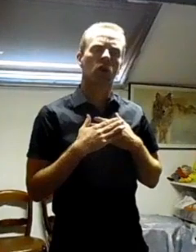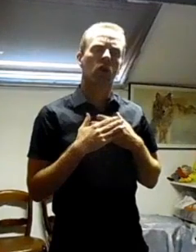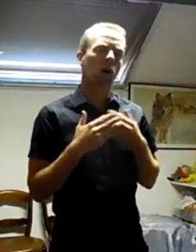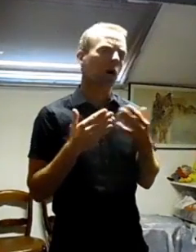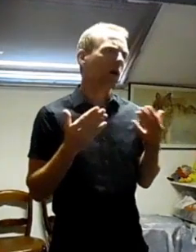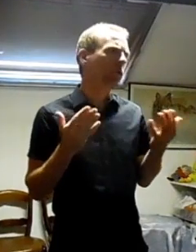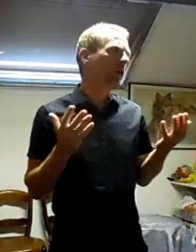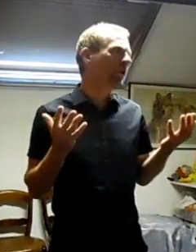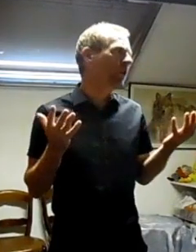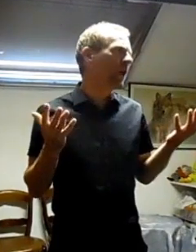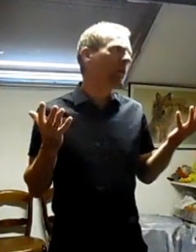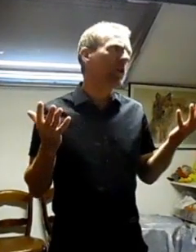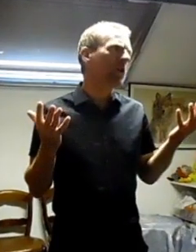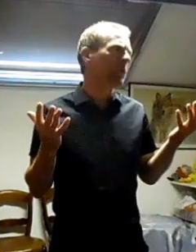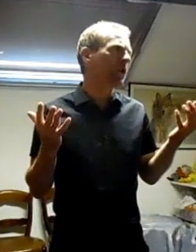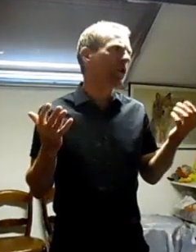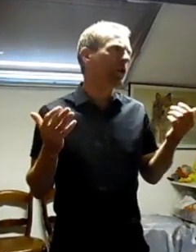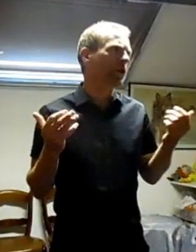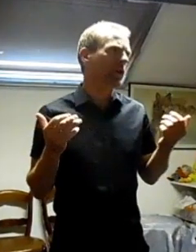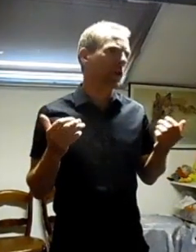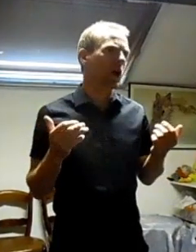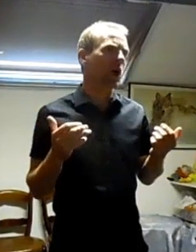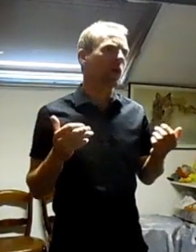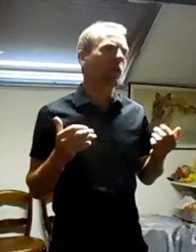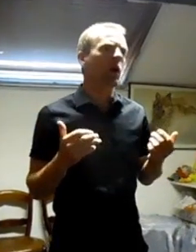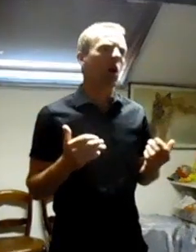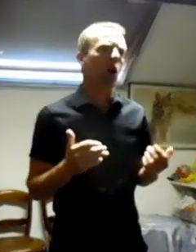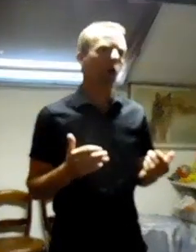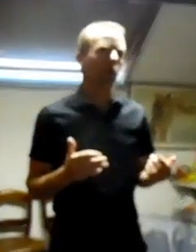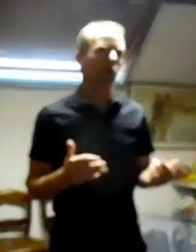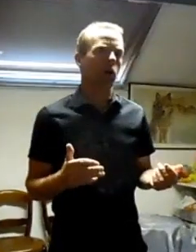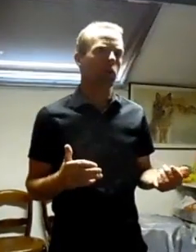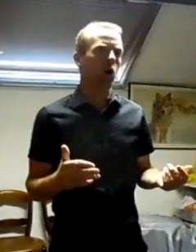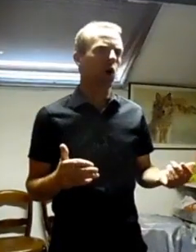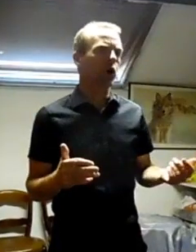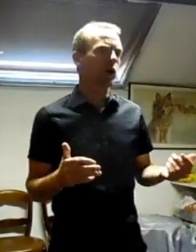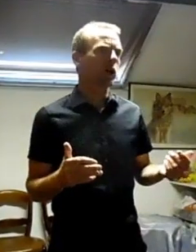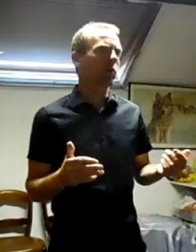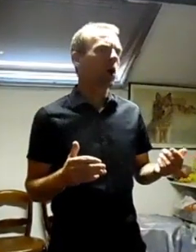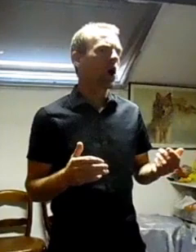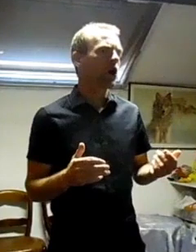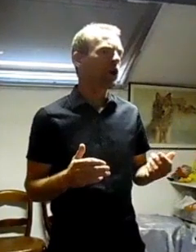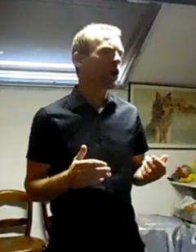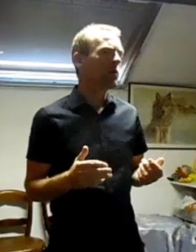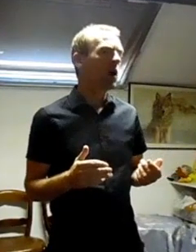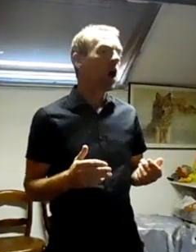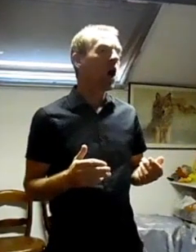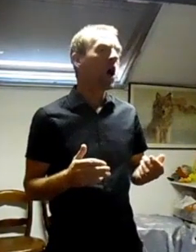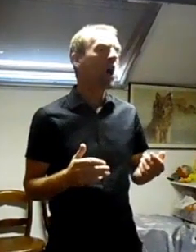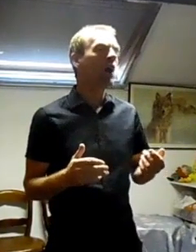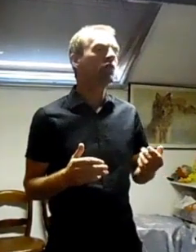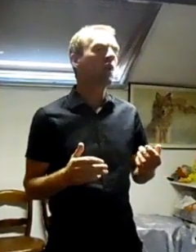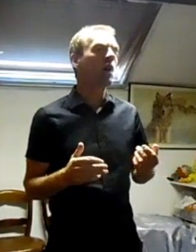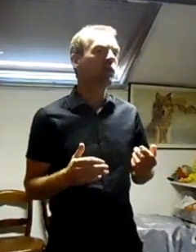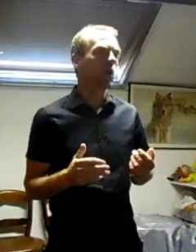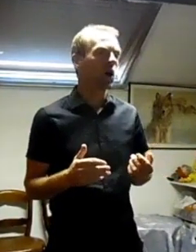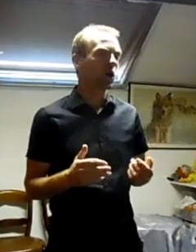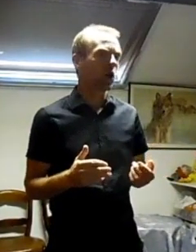love you'll never meet again, On the bony bony banks of the